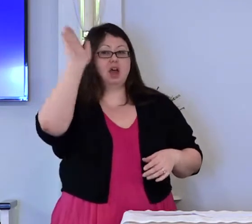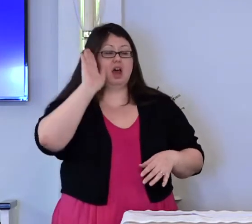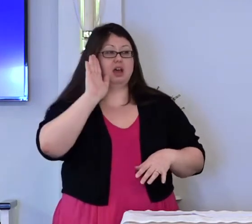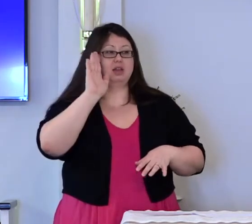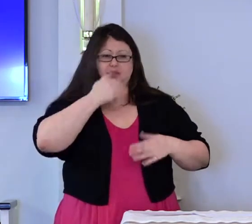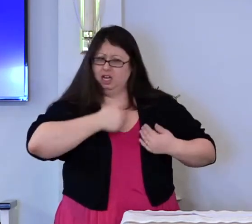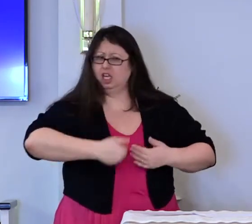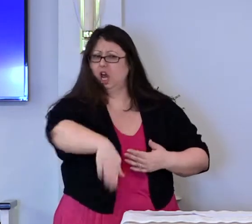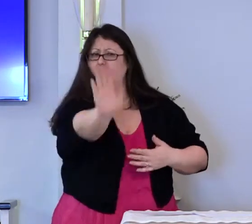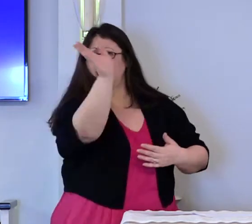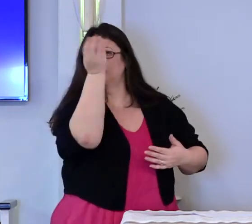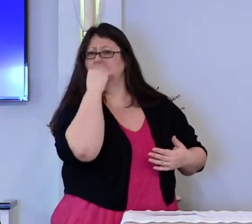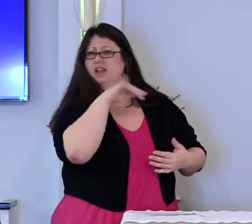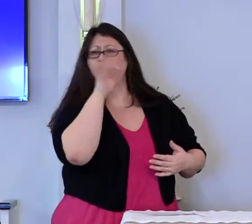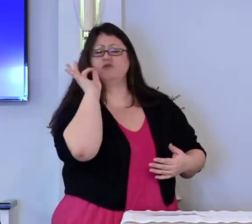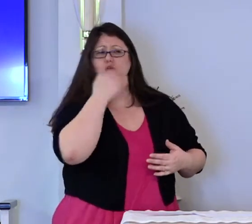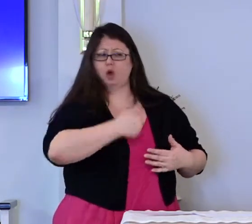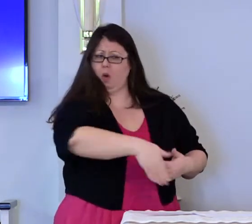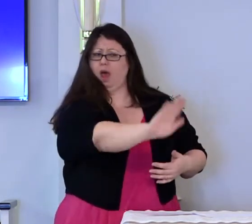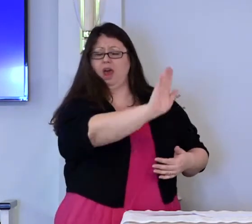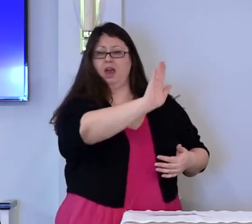Go ahead and eat the fruit.